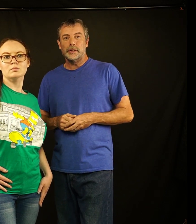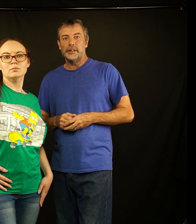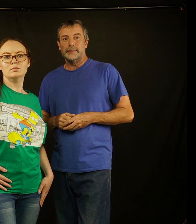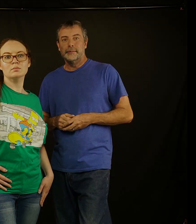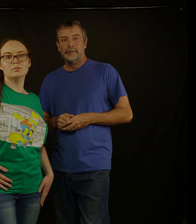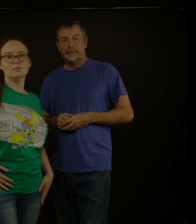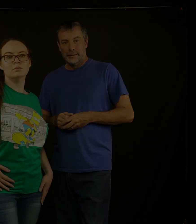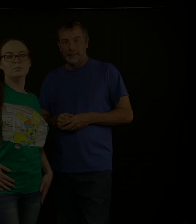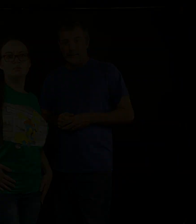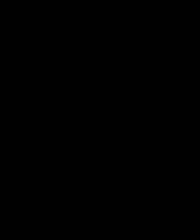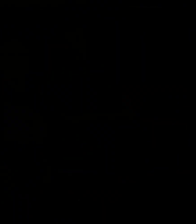vision